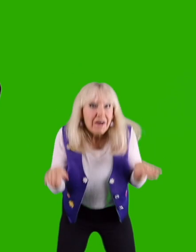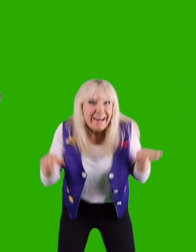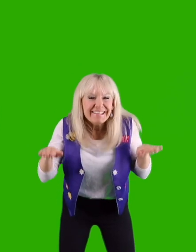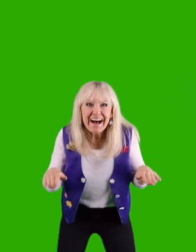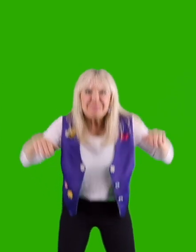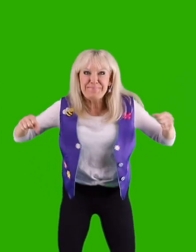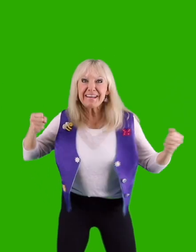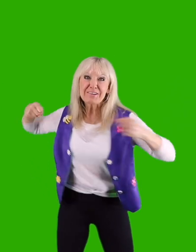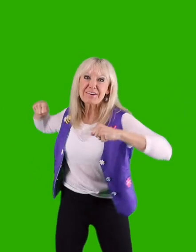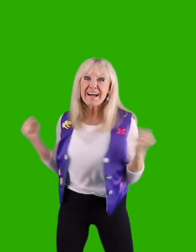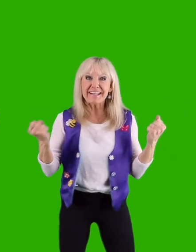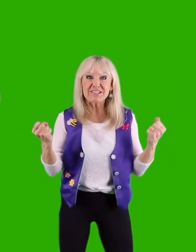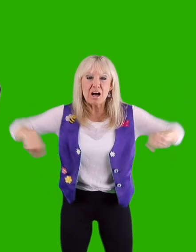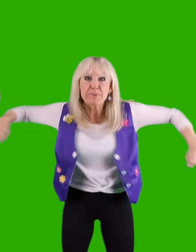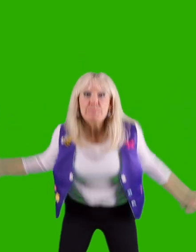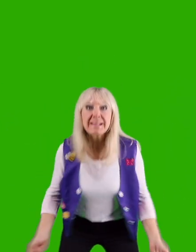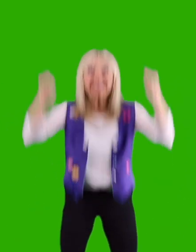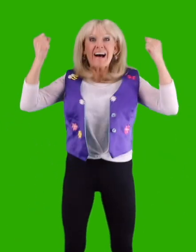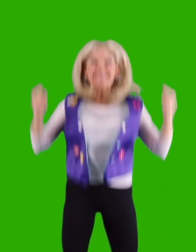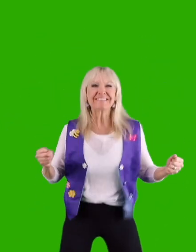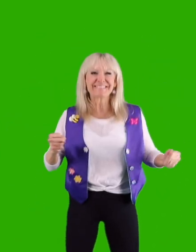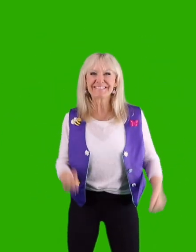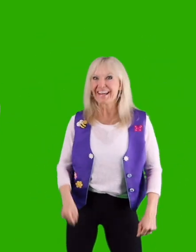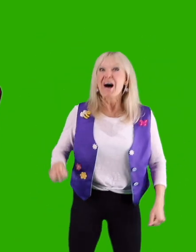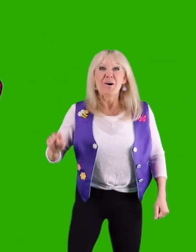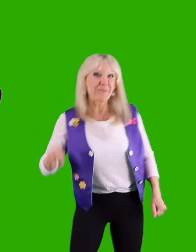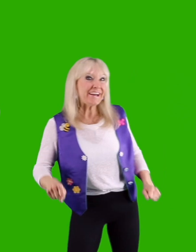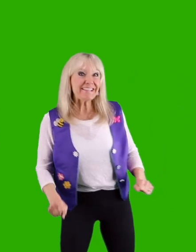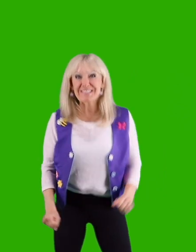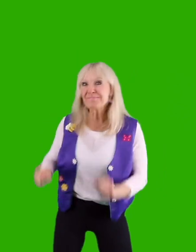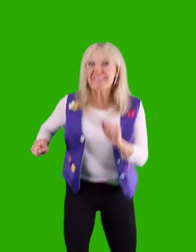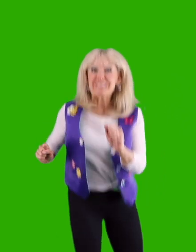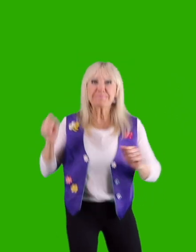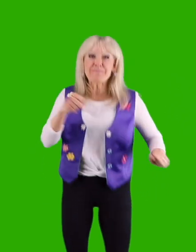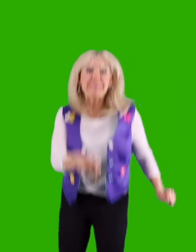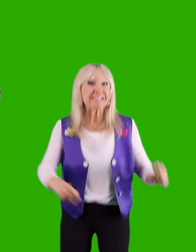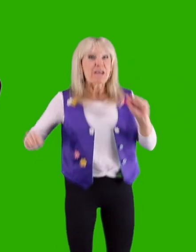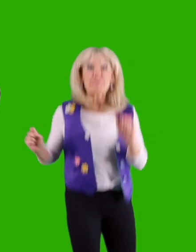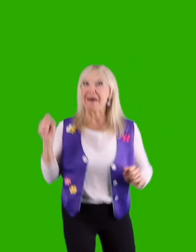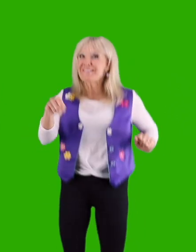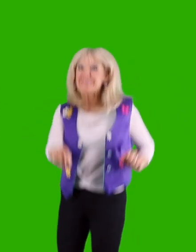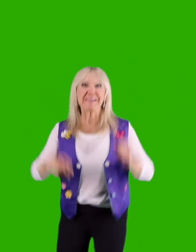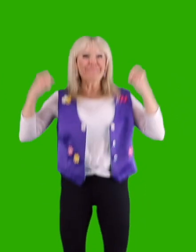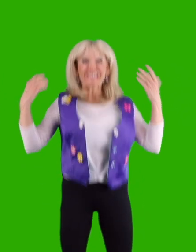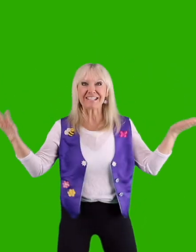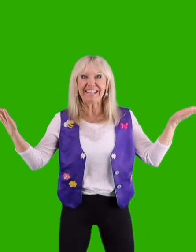Now big grande jump. Brink up! We're little jumping, jumping beans. We're bouncing bean machines.